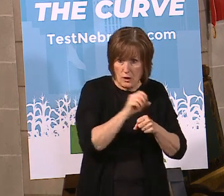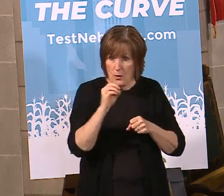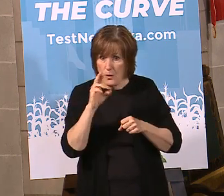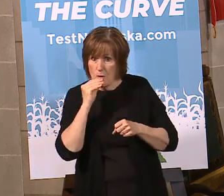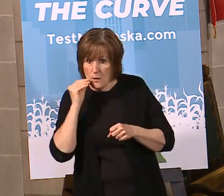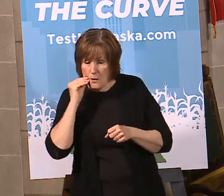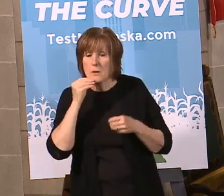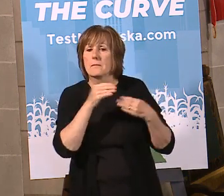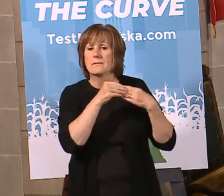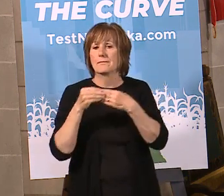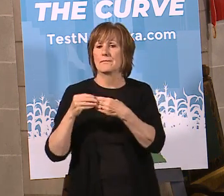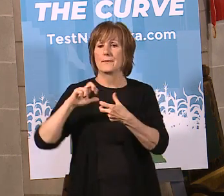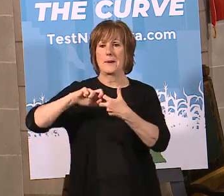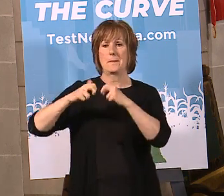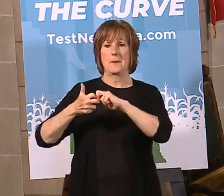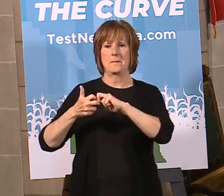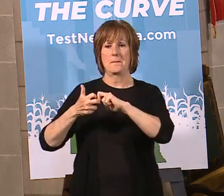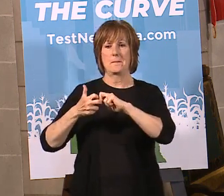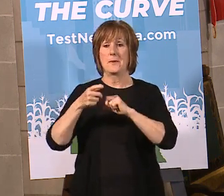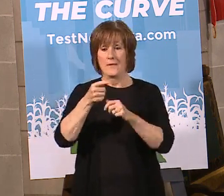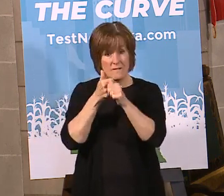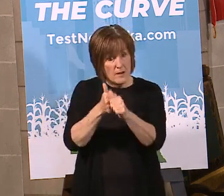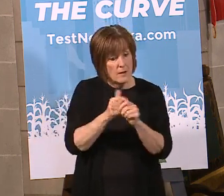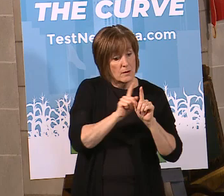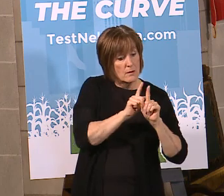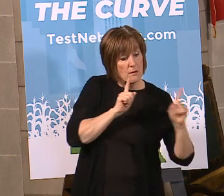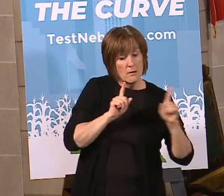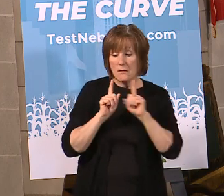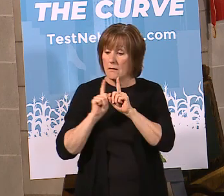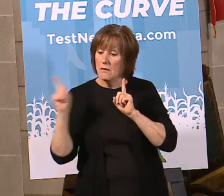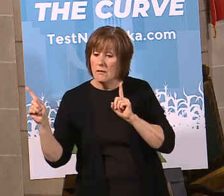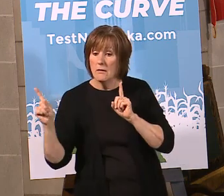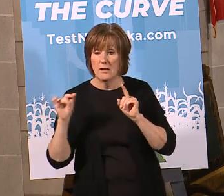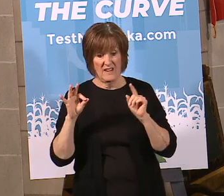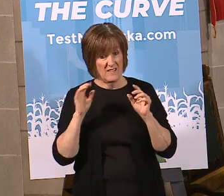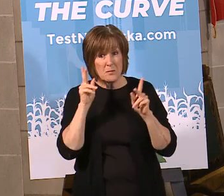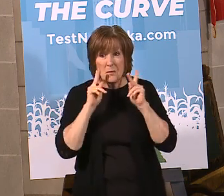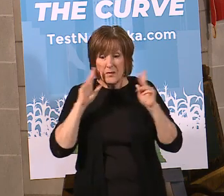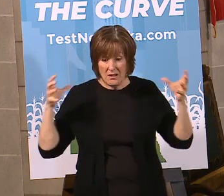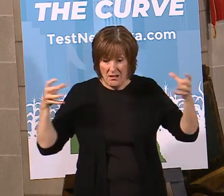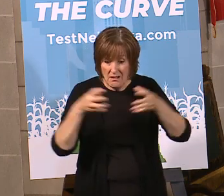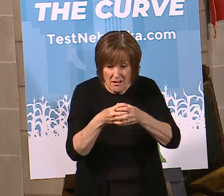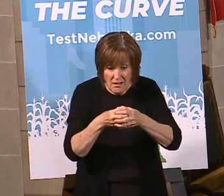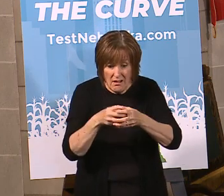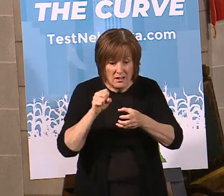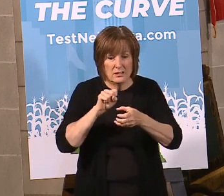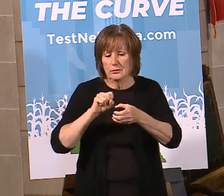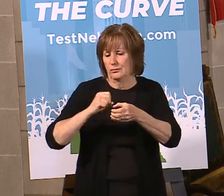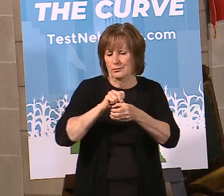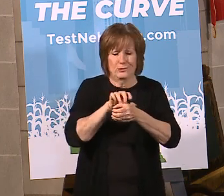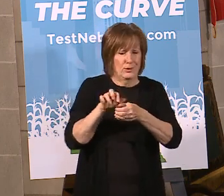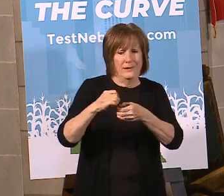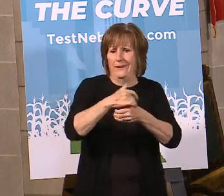issues that when you have trouble with social distancing, when you have concentrations of people, it's going to be harder to slow the spread of the virus.